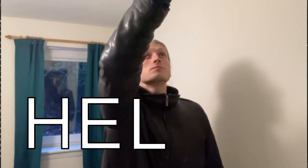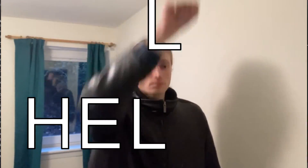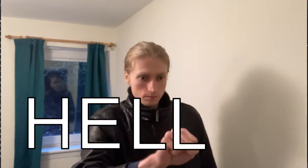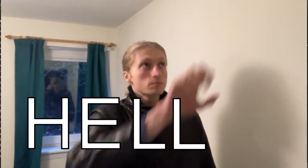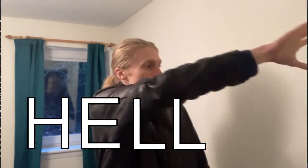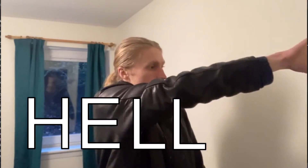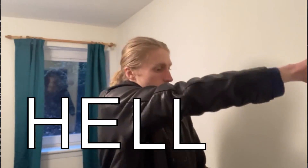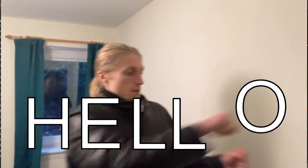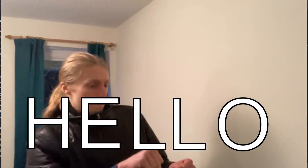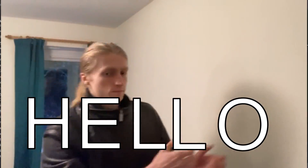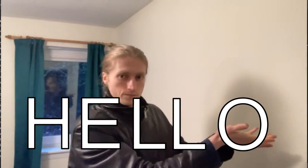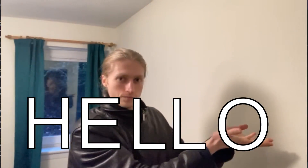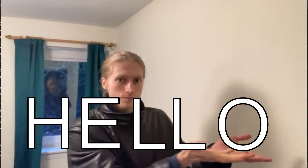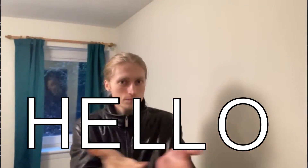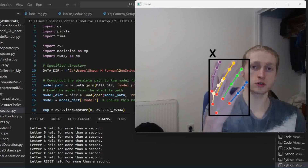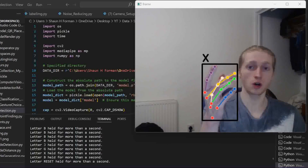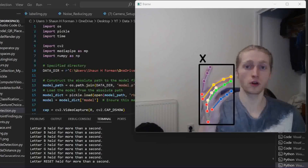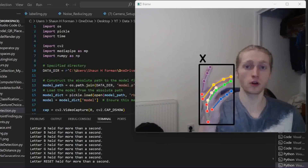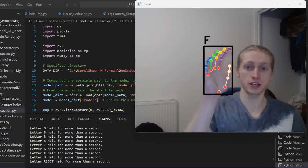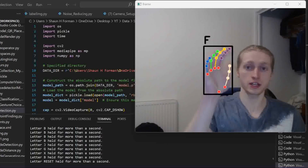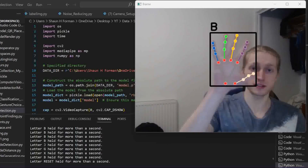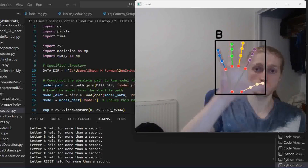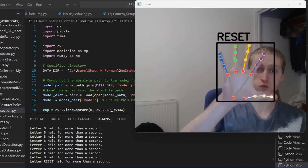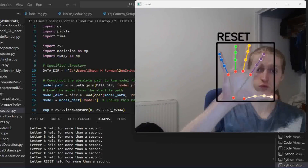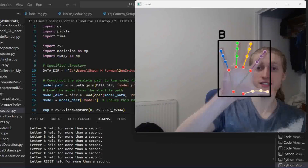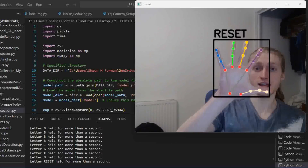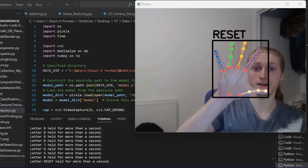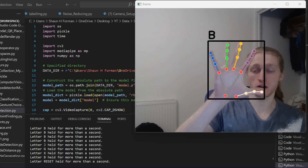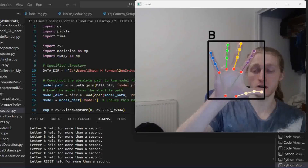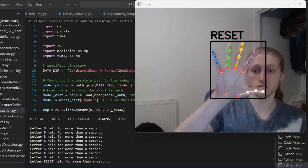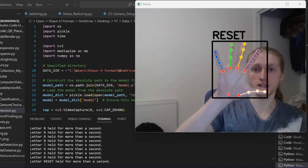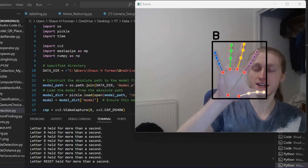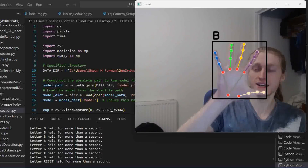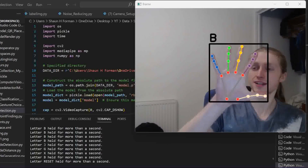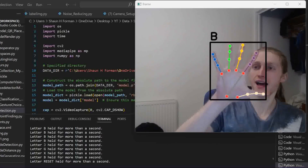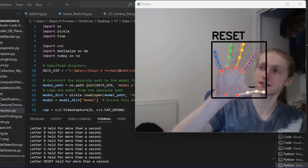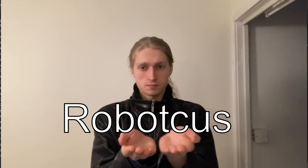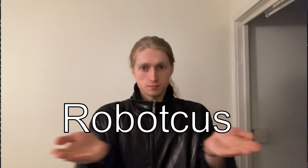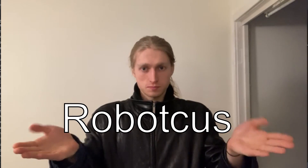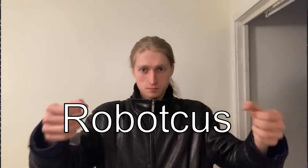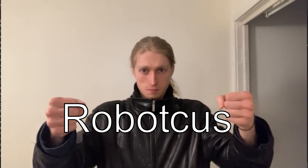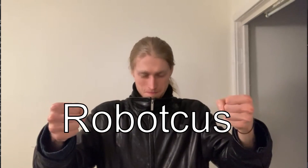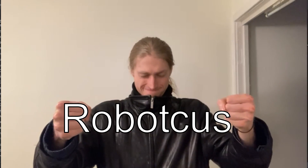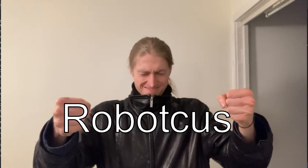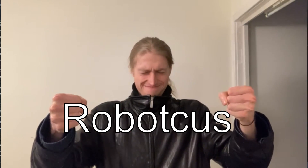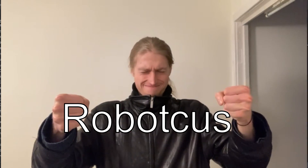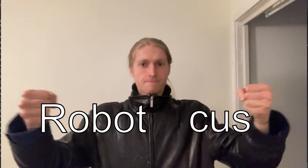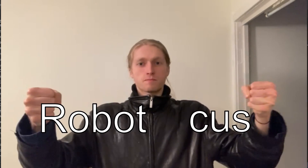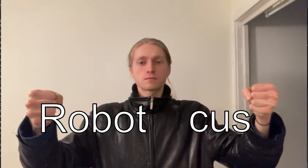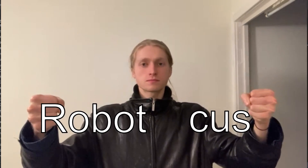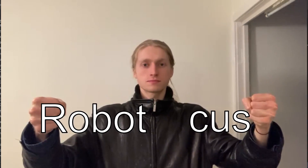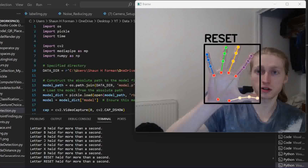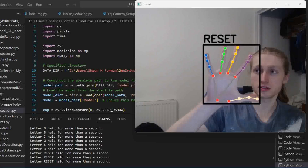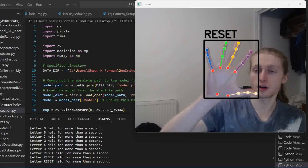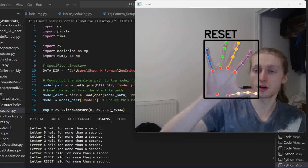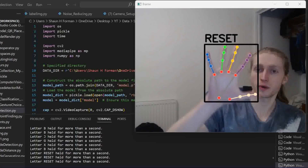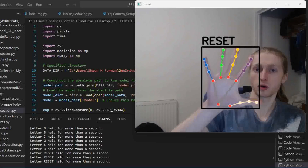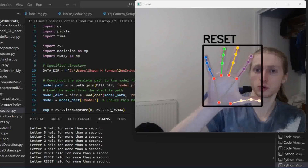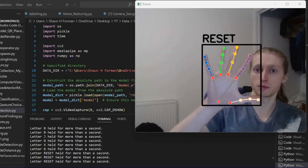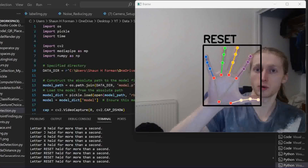a big-ass word. We've also got this reset function. It acts as a sort of space between the words. When I hold it for more